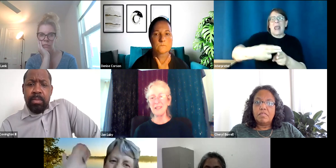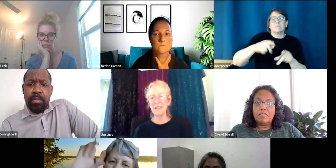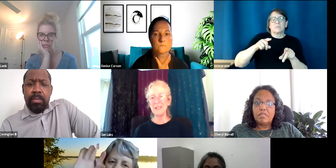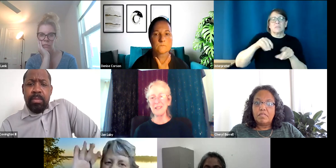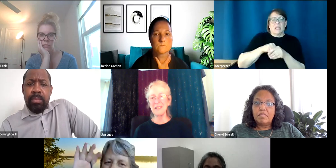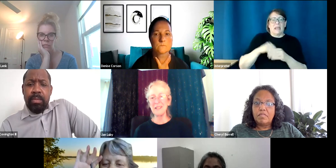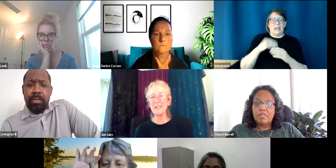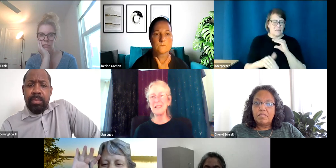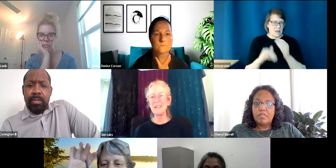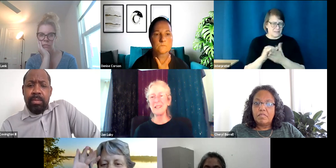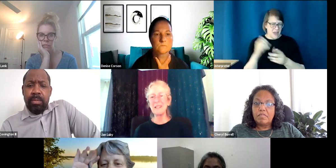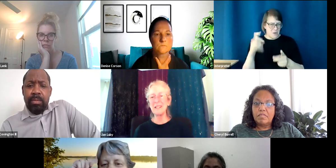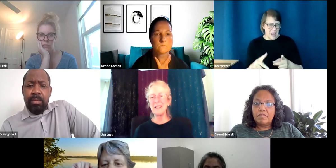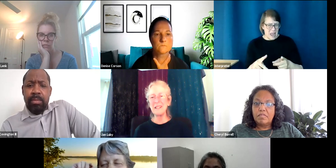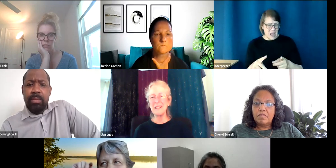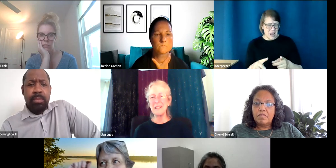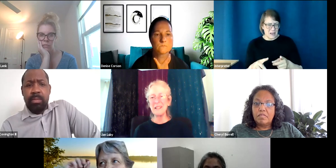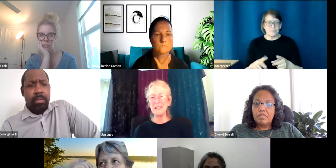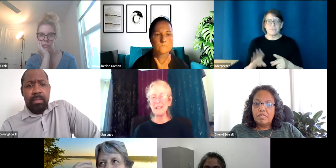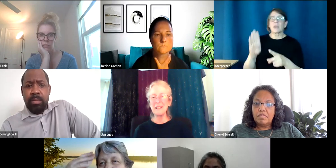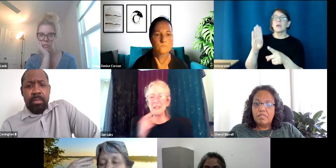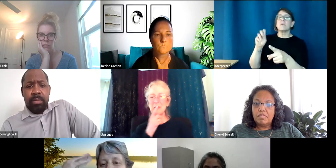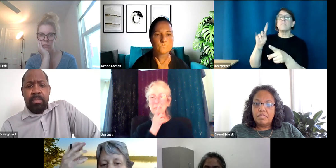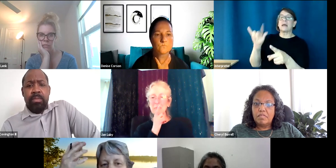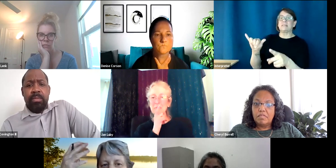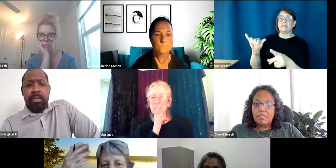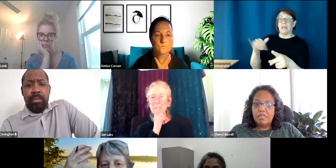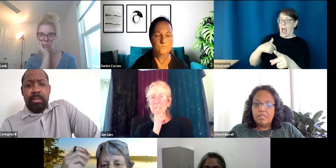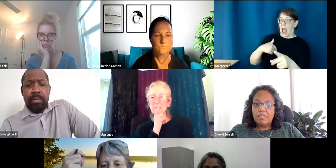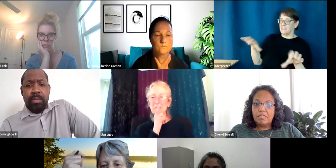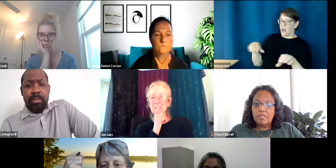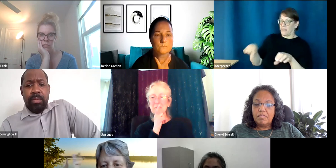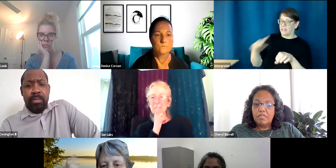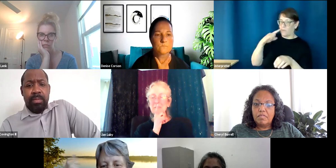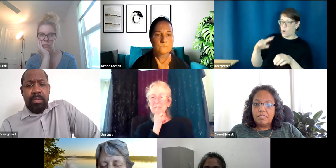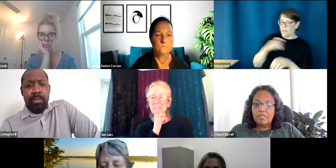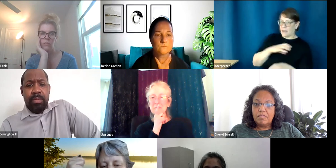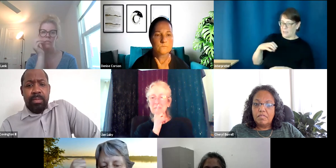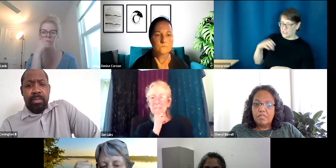I think because I've had to do this kind of thing for the commission, Jan, I think